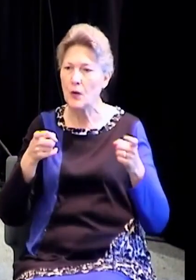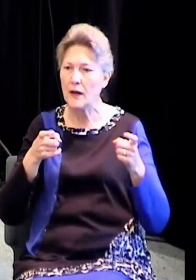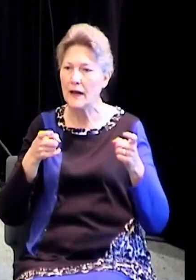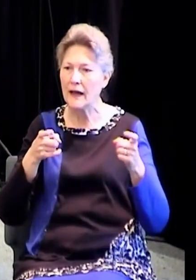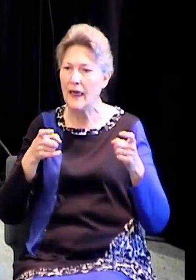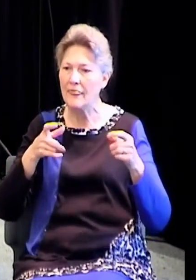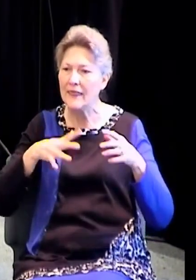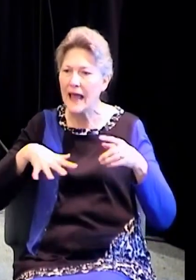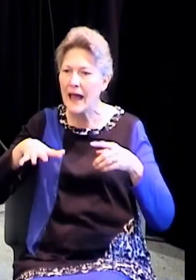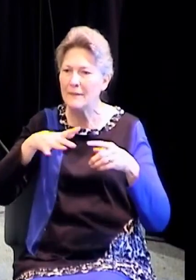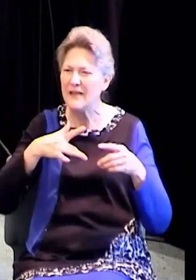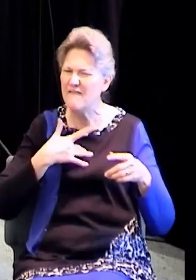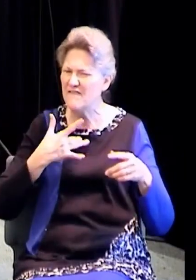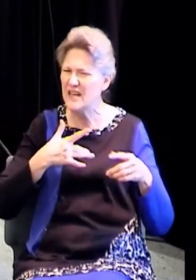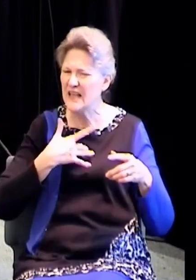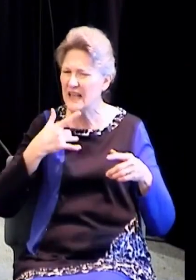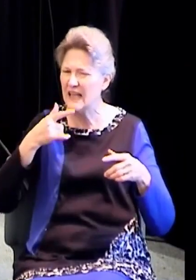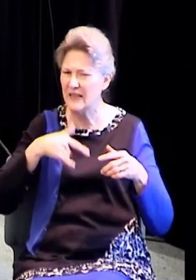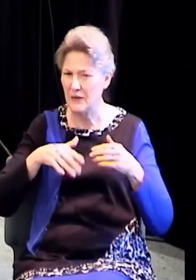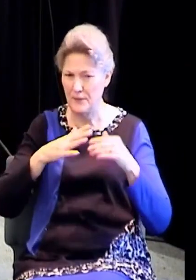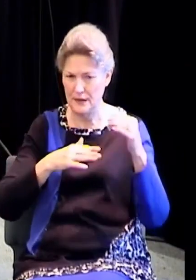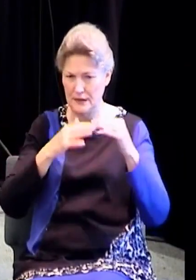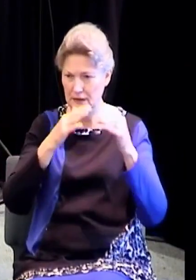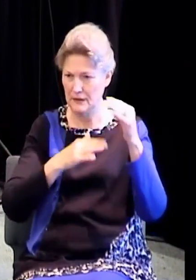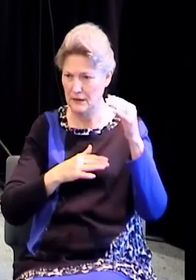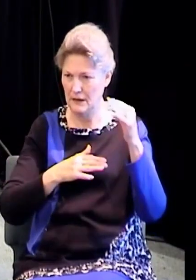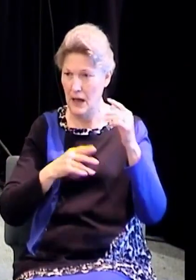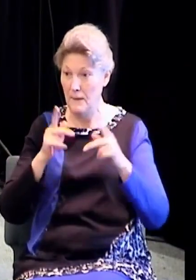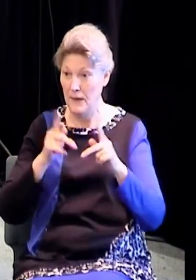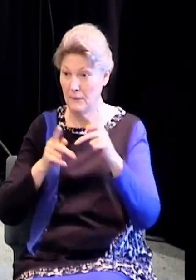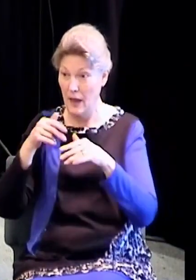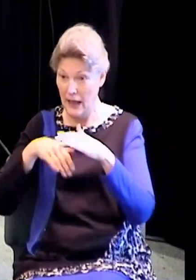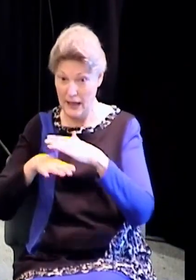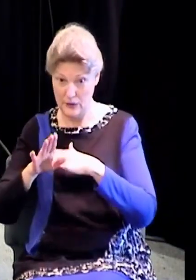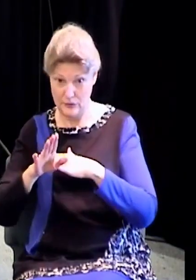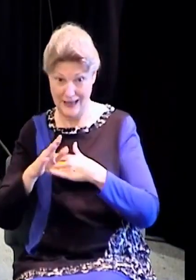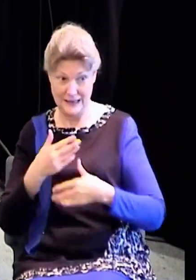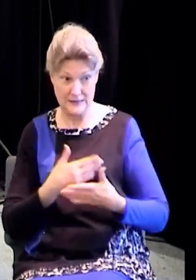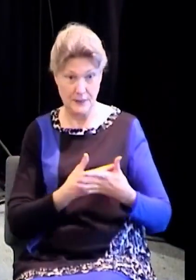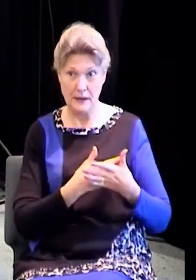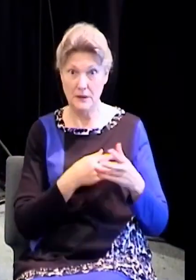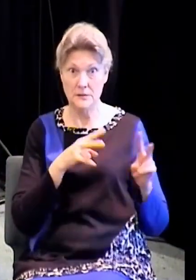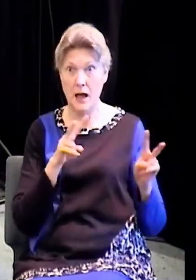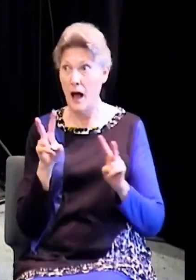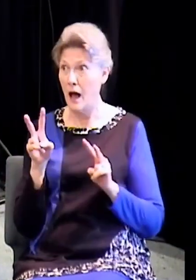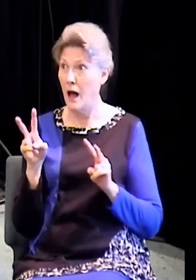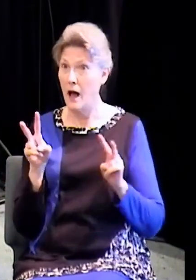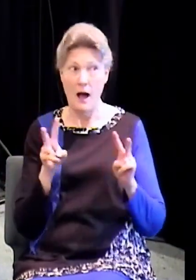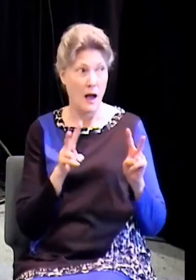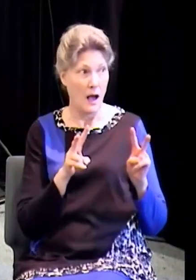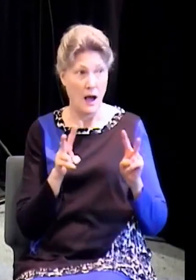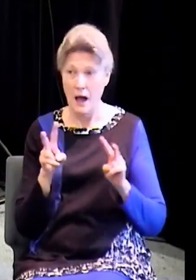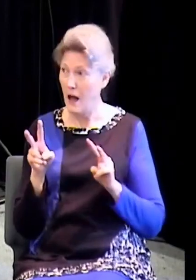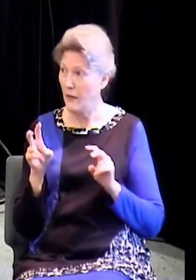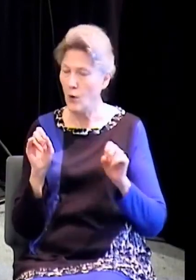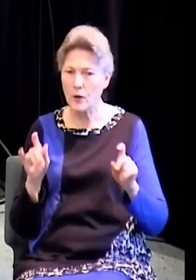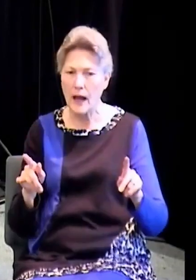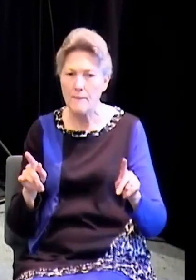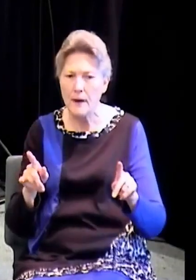temperature that is here. People come in as babies, and they are okay. But the mother is controlling